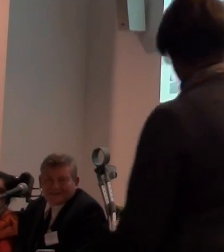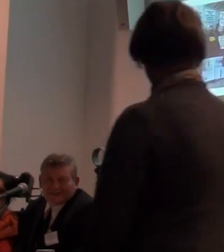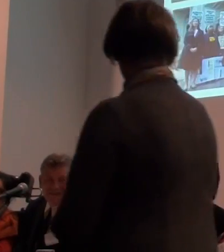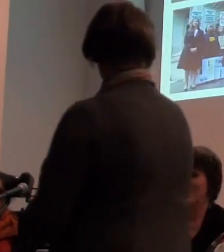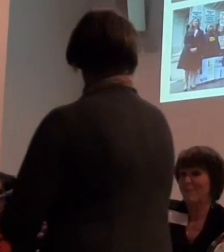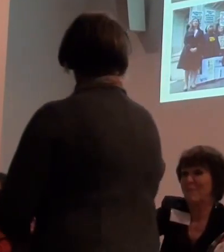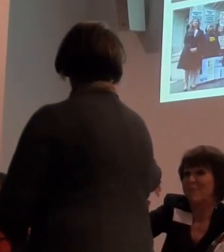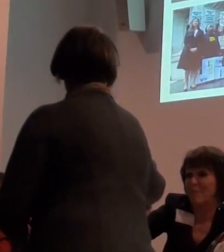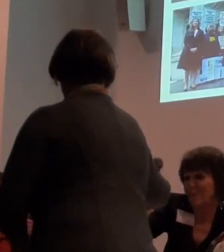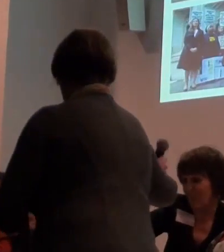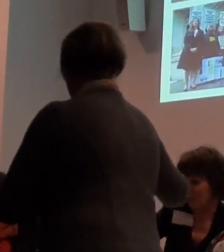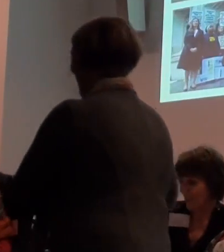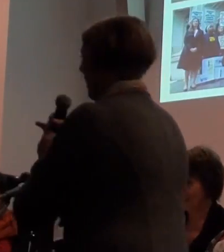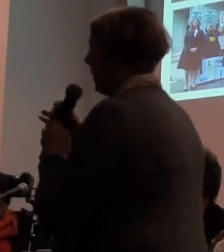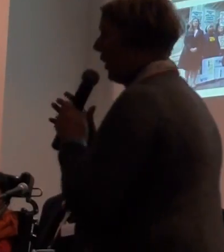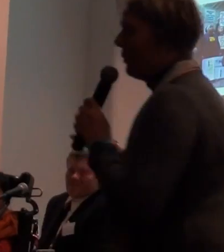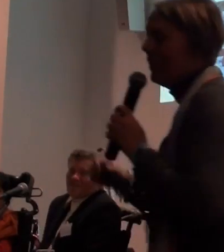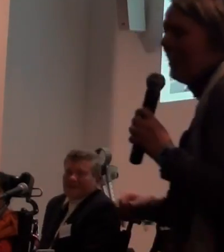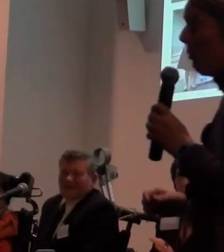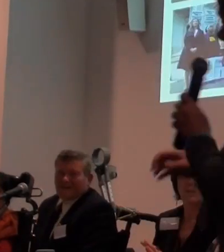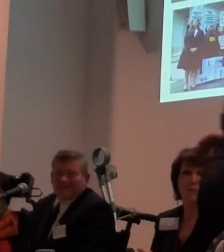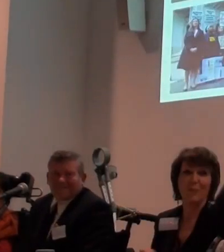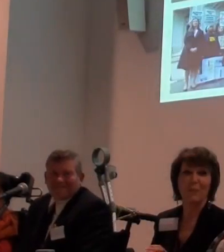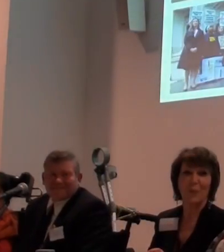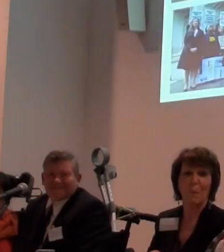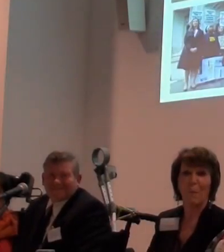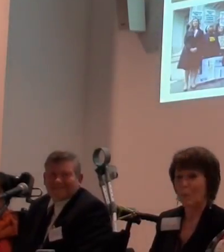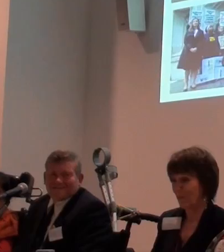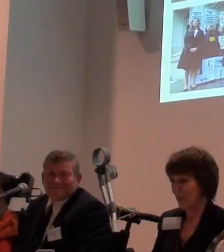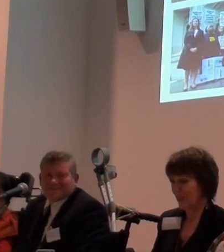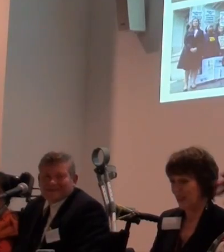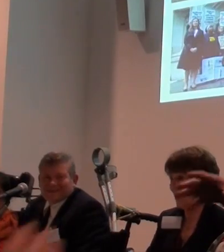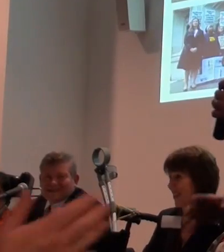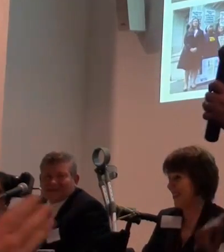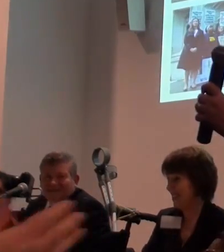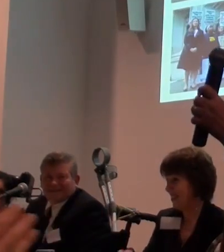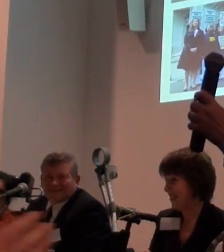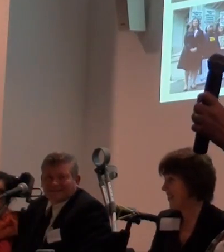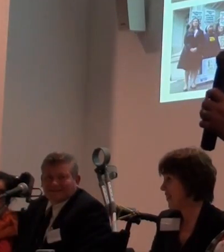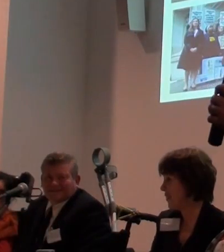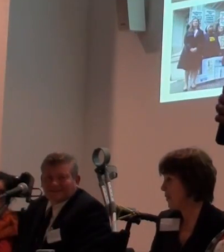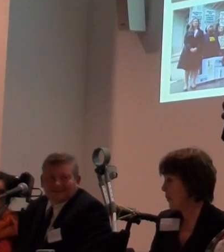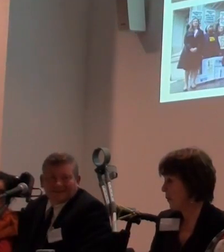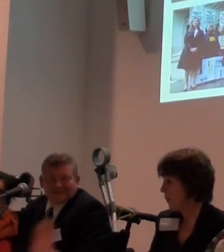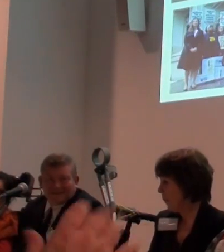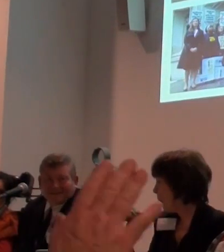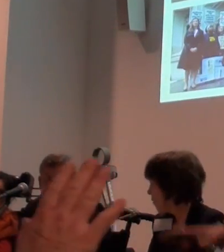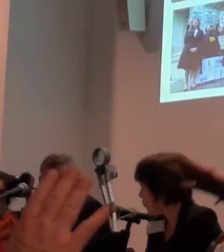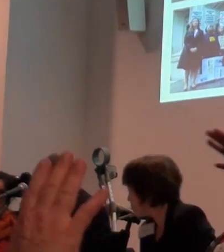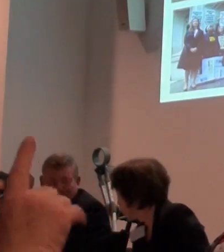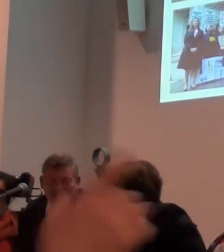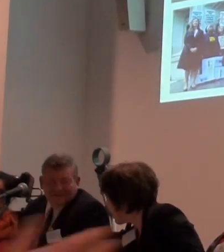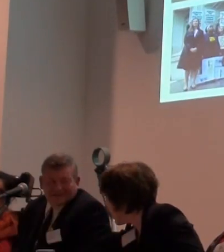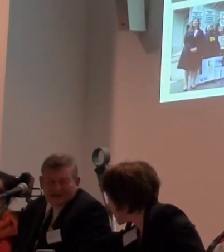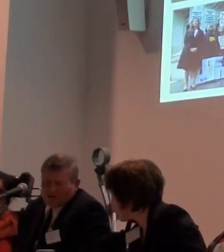Louise Reed. Thank you. Thank you. That's very loud. you very much. My name's Louise